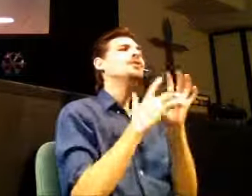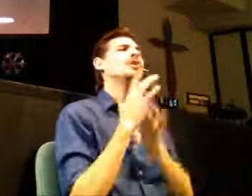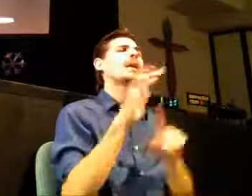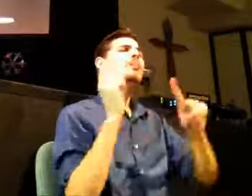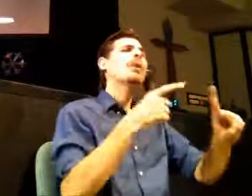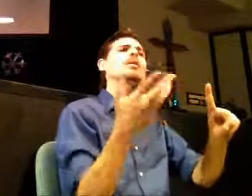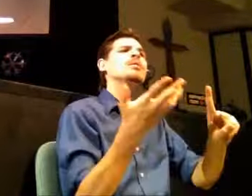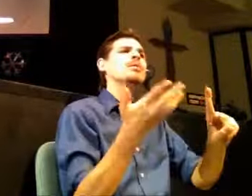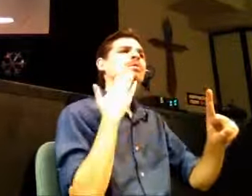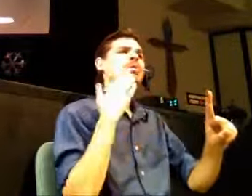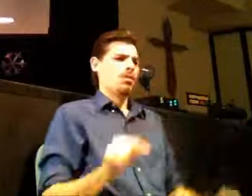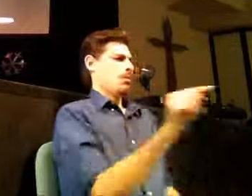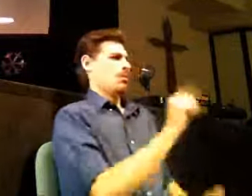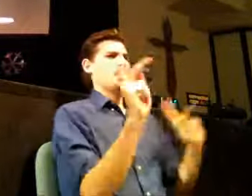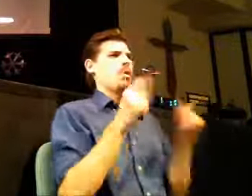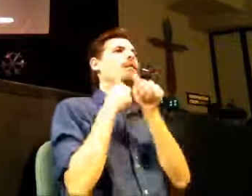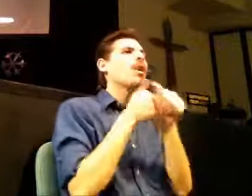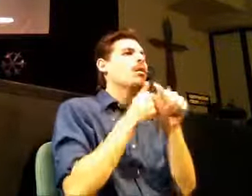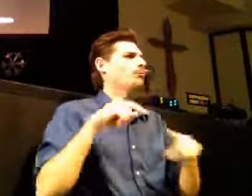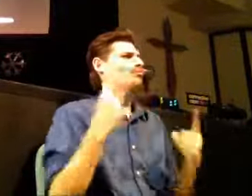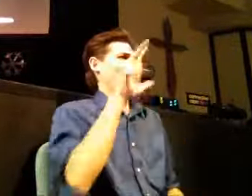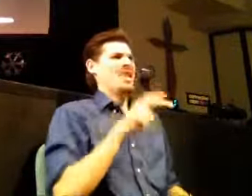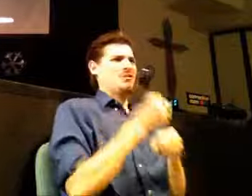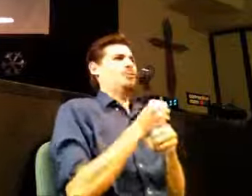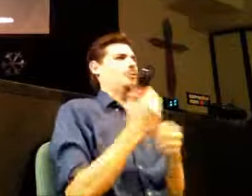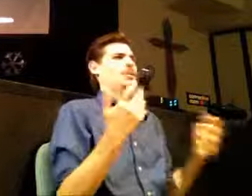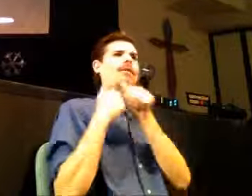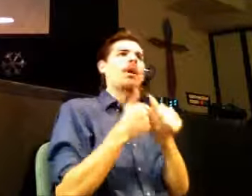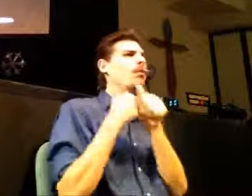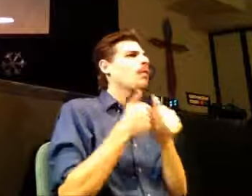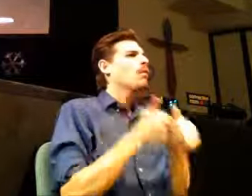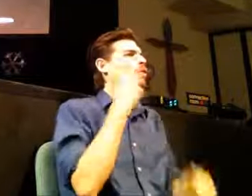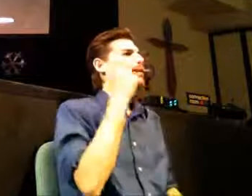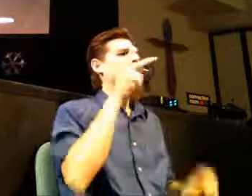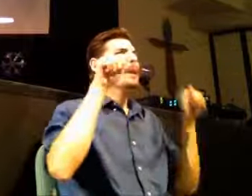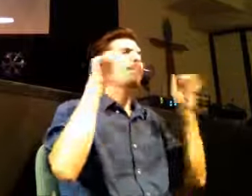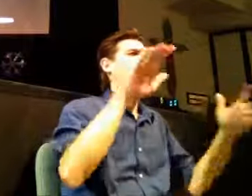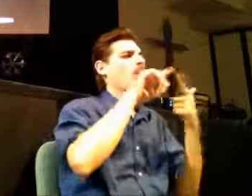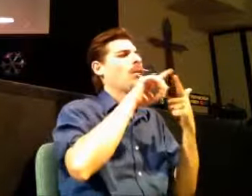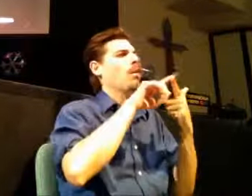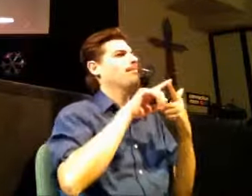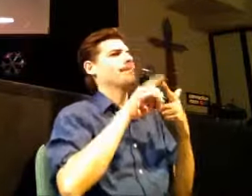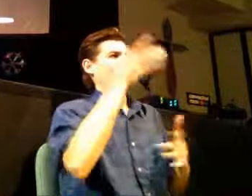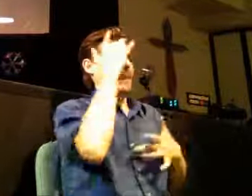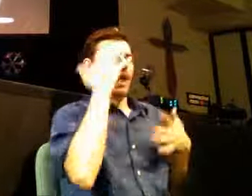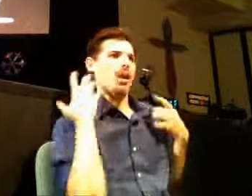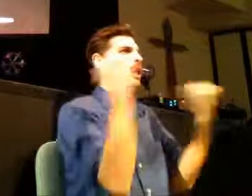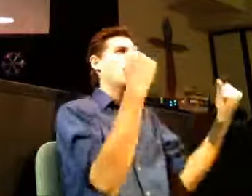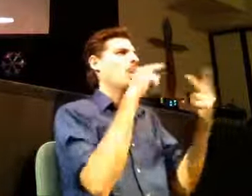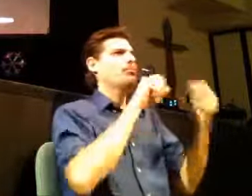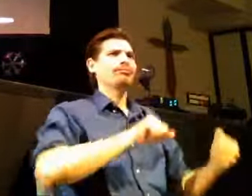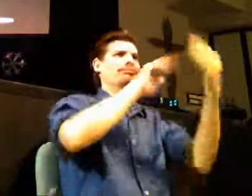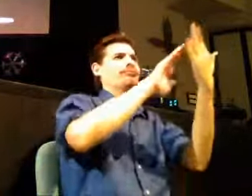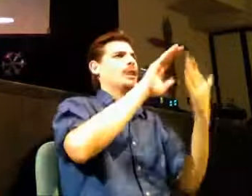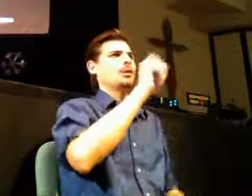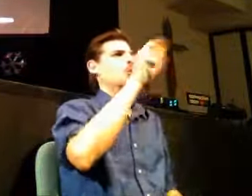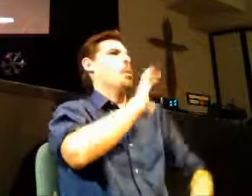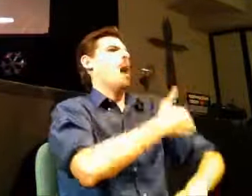been following him for the better part of three years and in these three years they have seen him yield the sick they have seen him work miracles in these three years they have watched him stand up to essentially the superpowers of the known world he stood up to